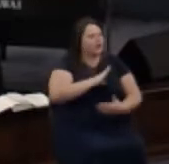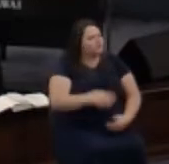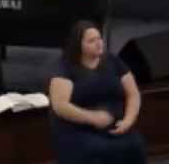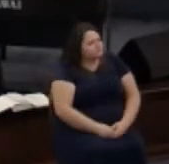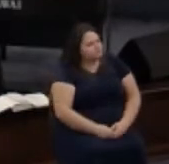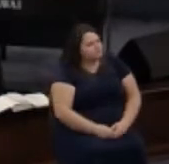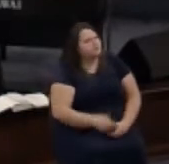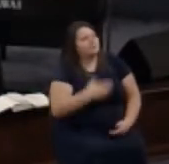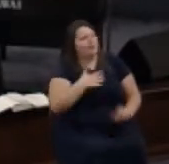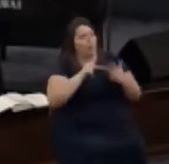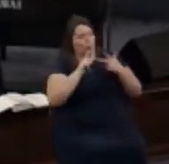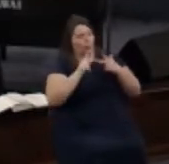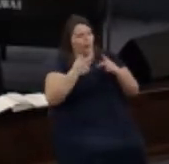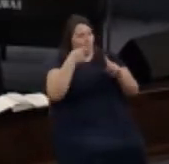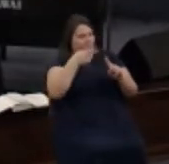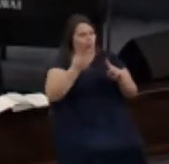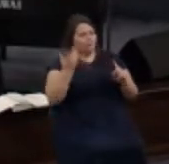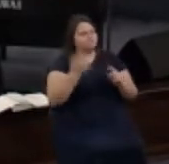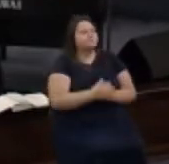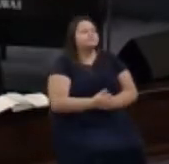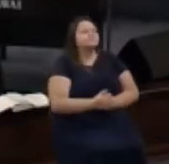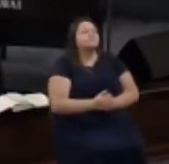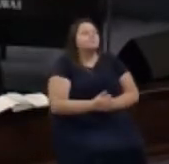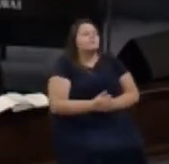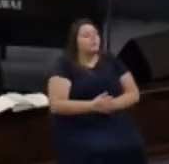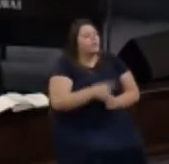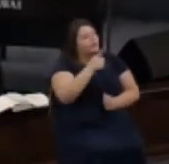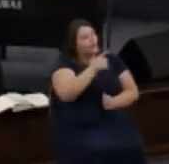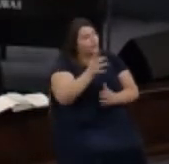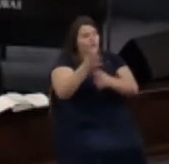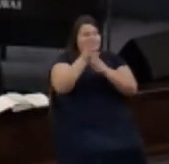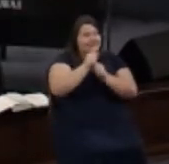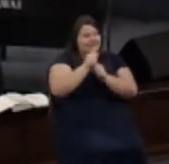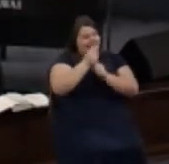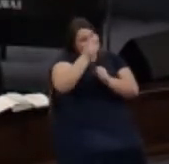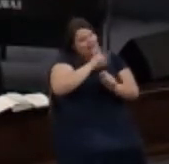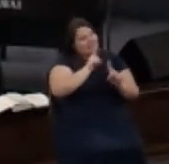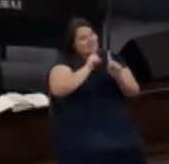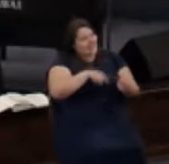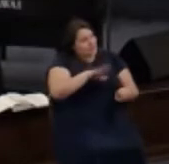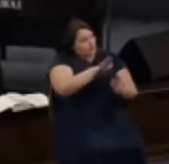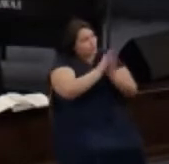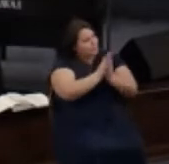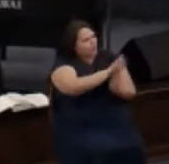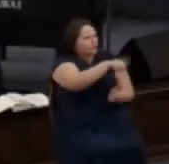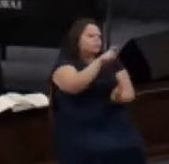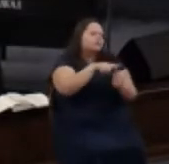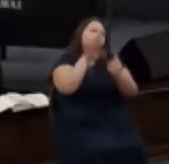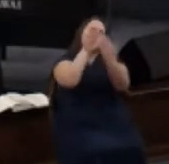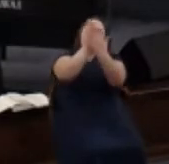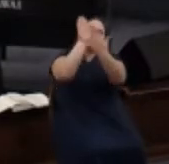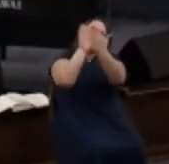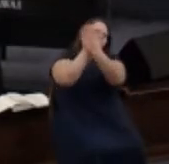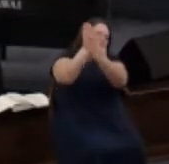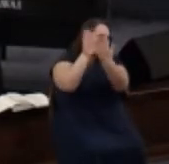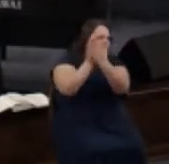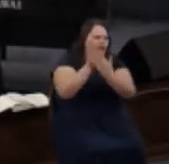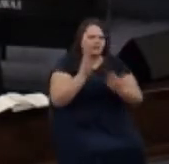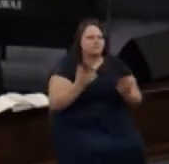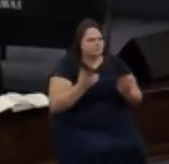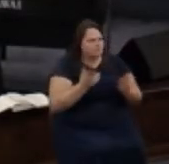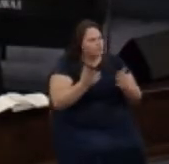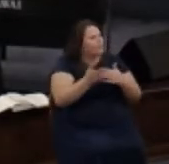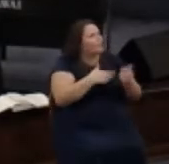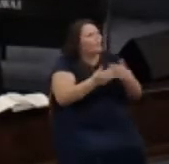brings me to my third point today after you get God's answer to your prayer you need to praise him whether you